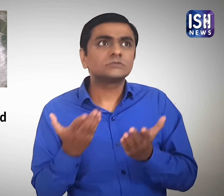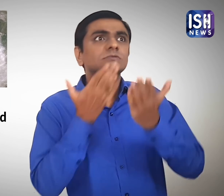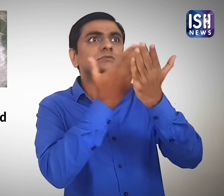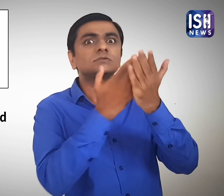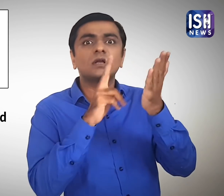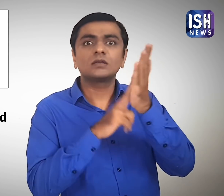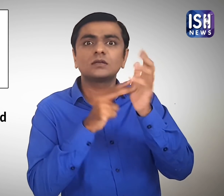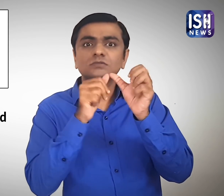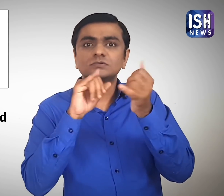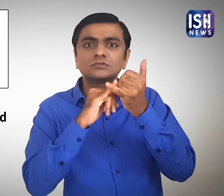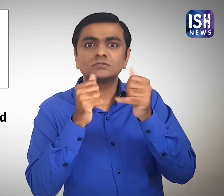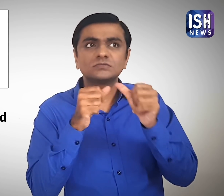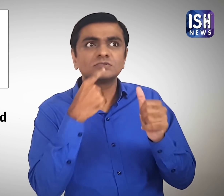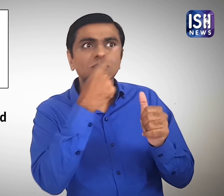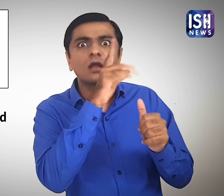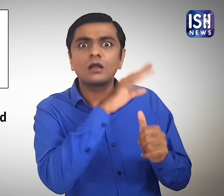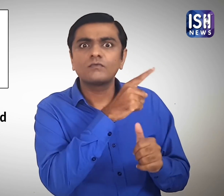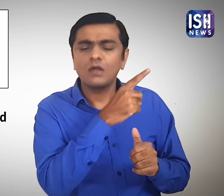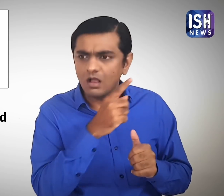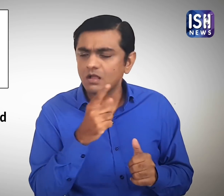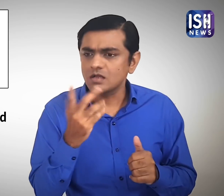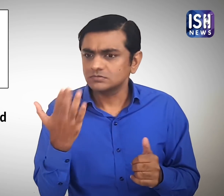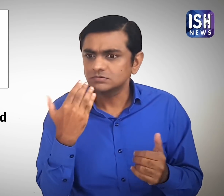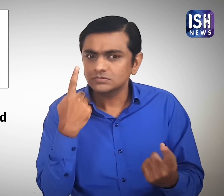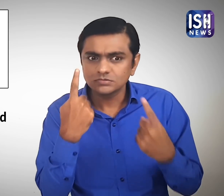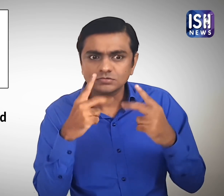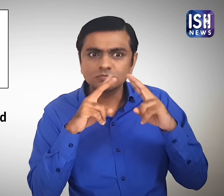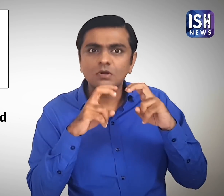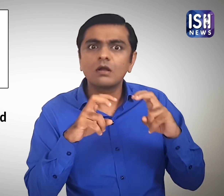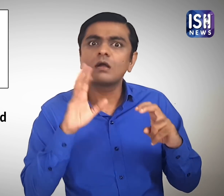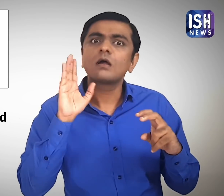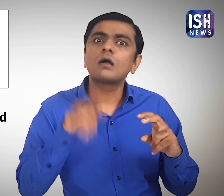NASA then confirmed the Lander had crashed and the rover was missing.